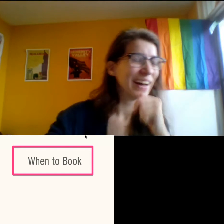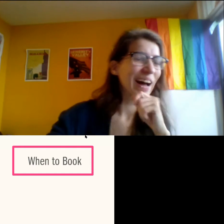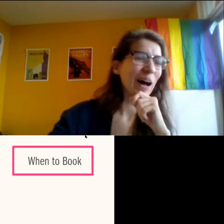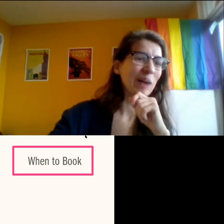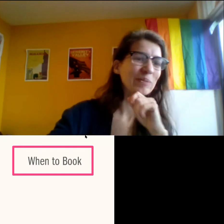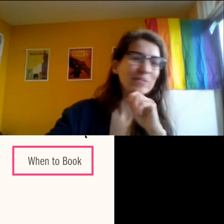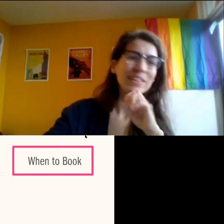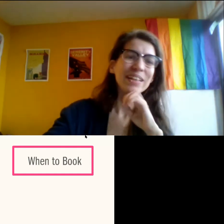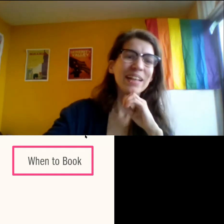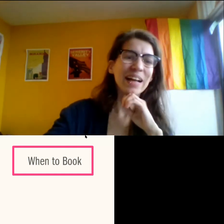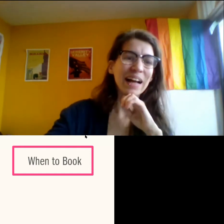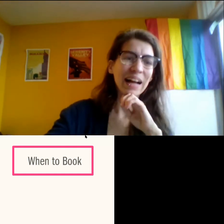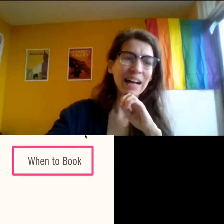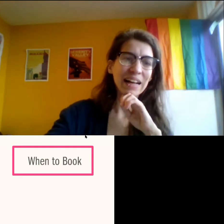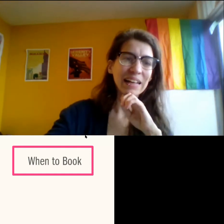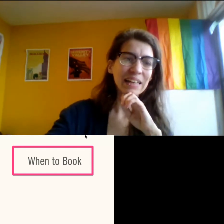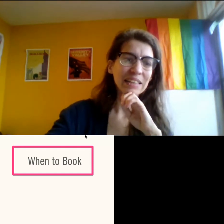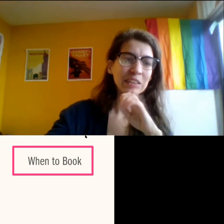Um,